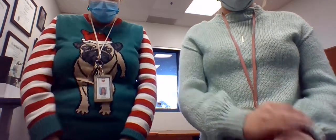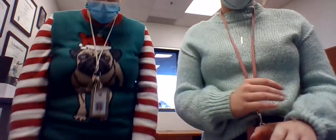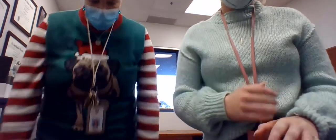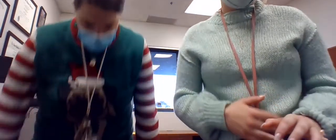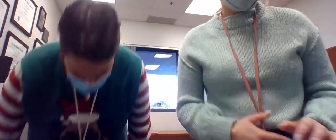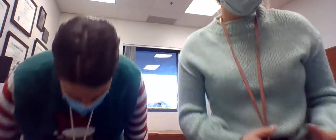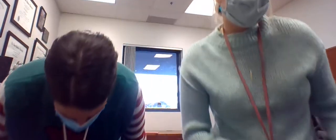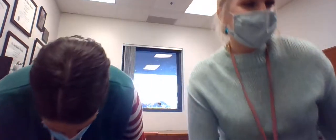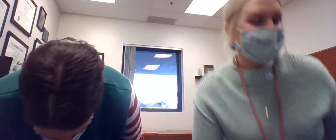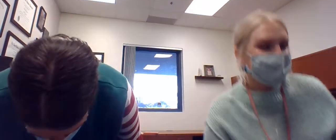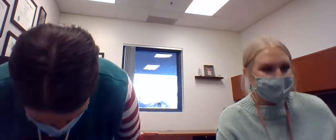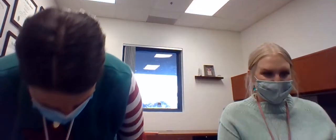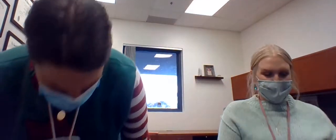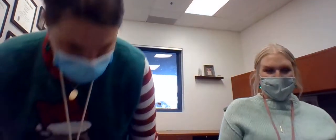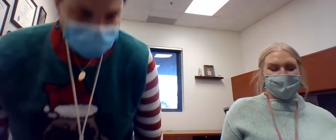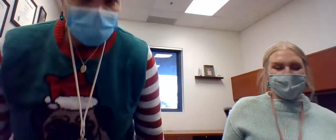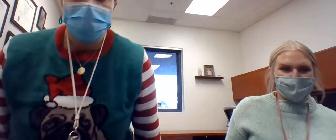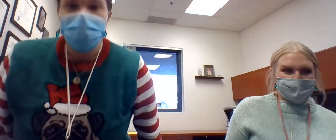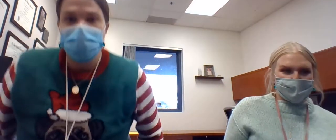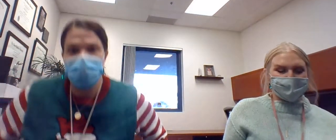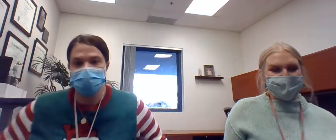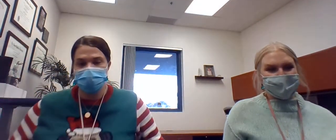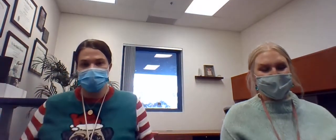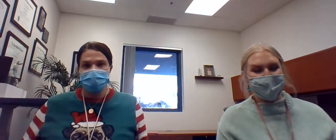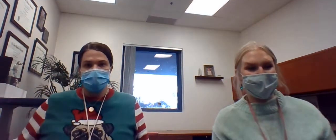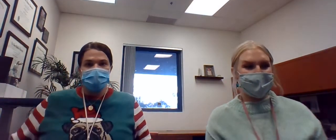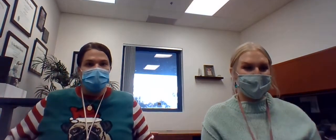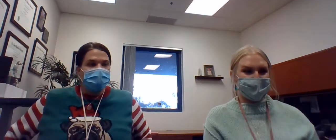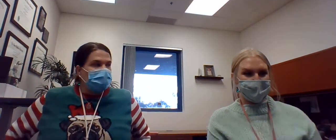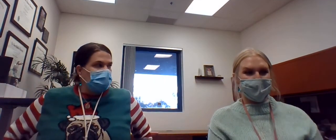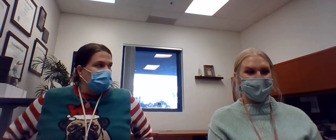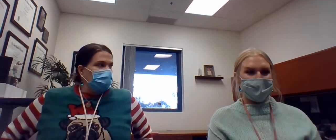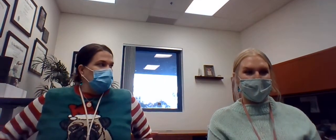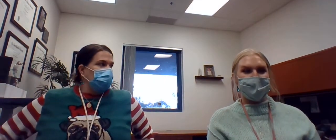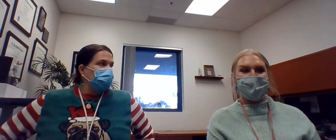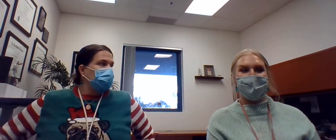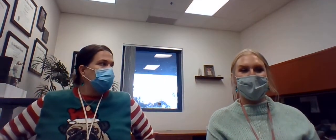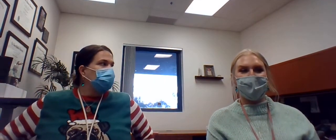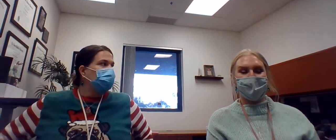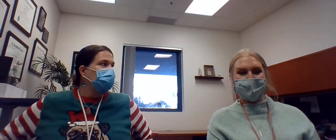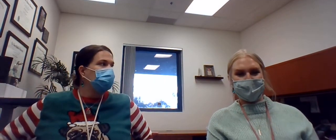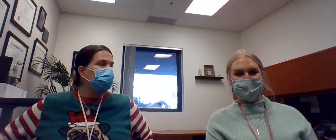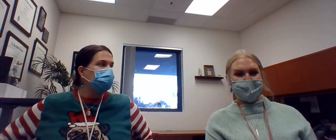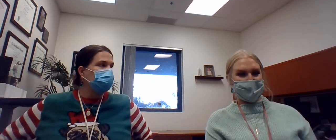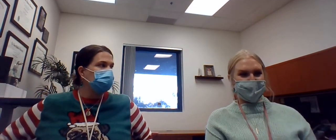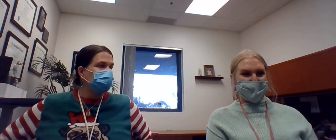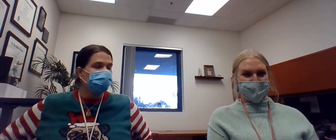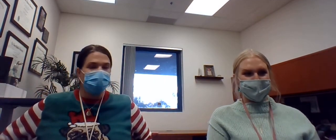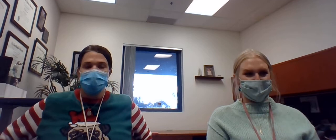You may be seated. Okay, boys and girls, today for lunch we have Mini Corn Diggity Dogs,